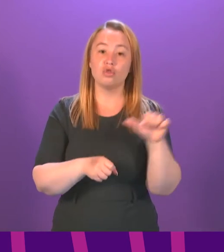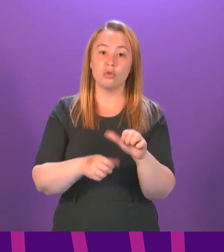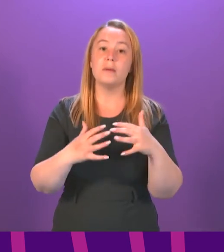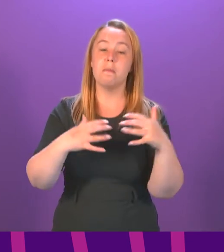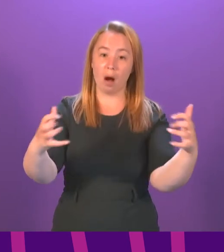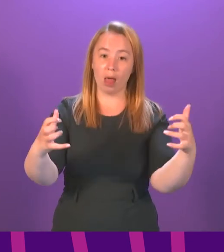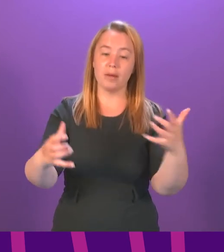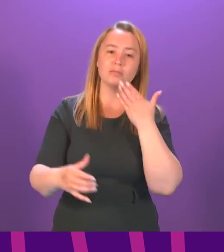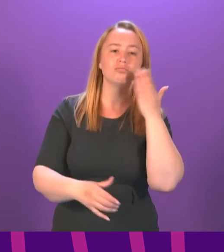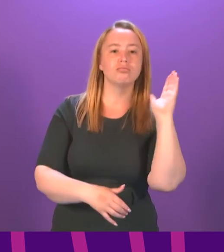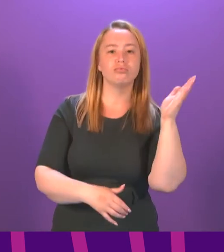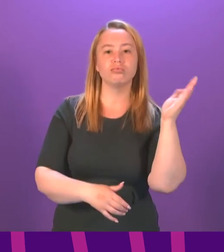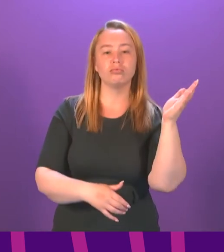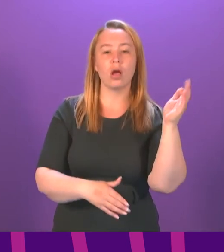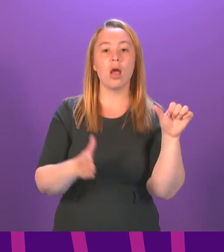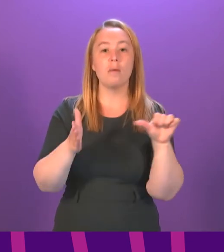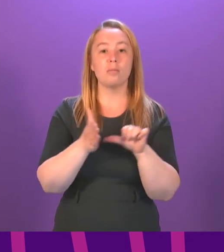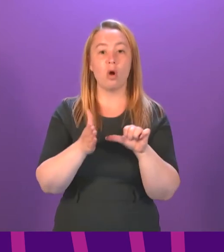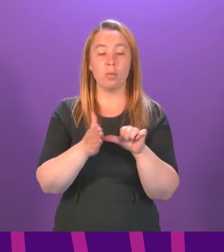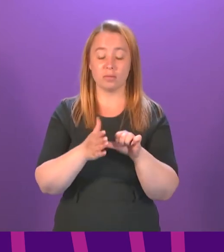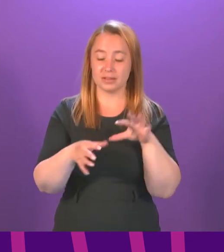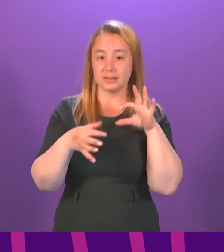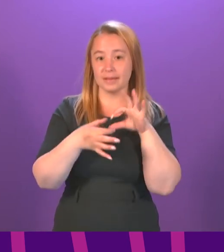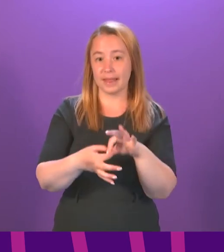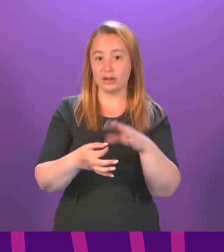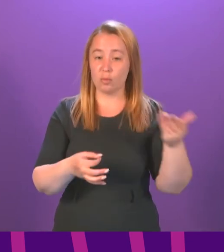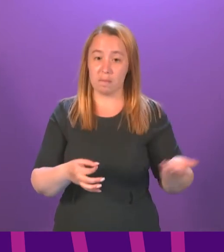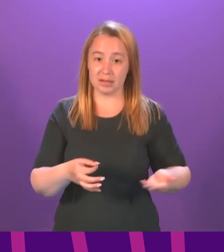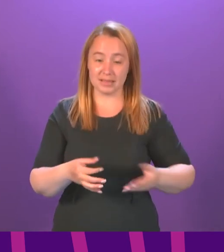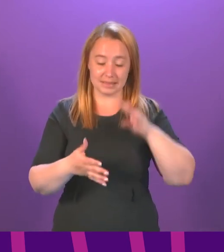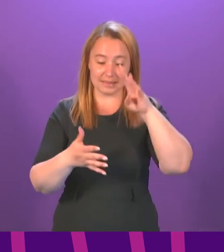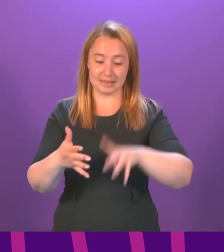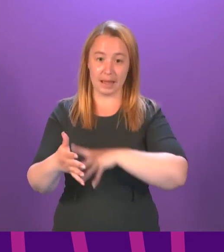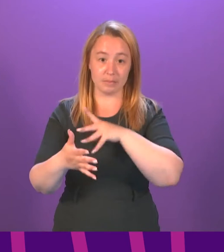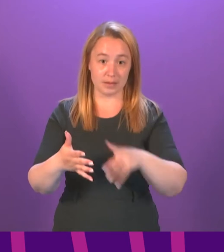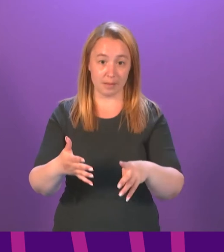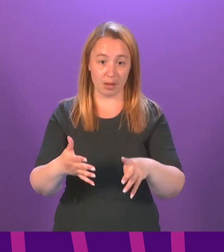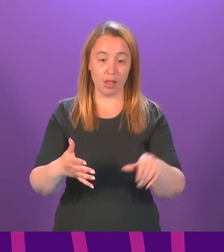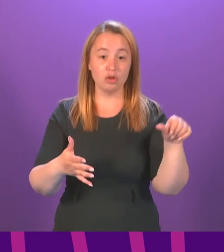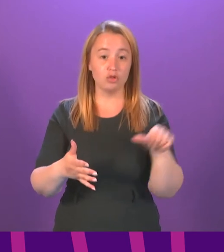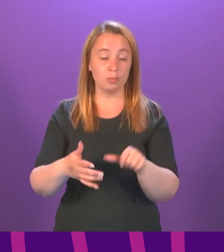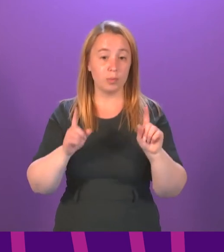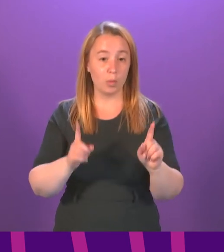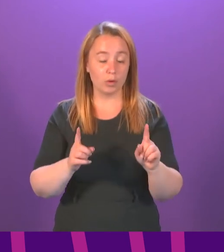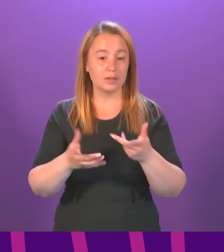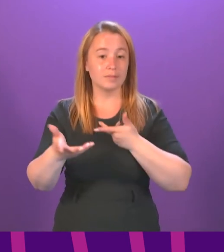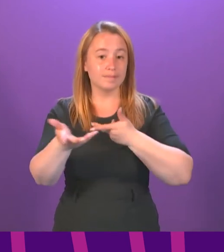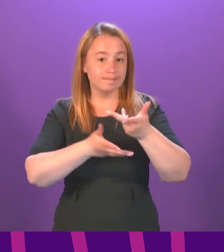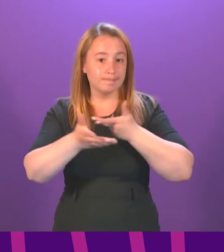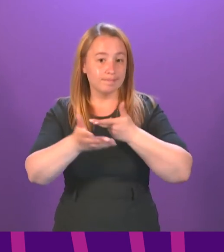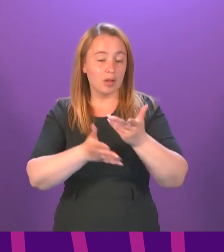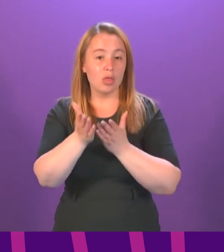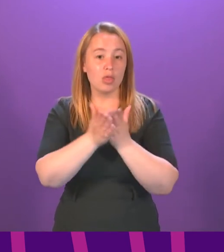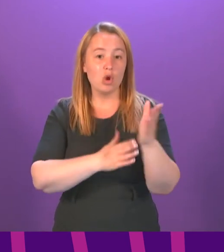the parliament. Issues relating to the timetabling of business are in the first instance, a matter for discussion at